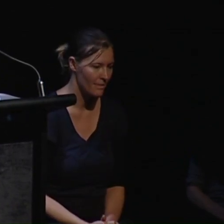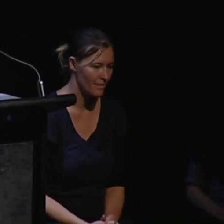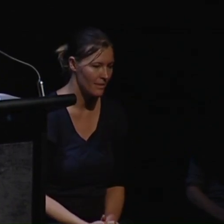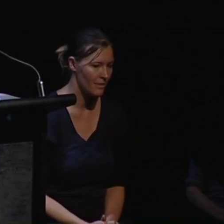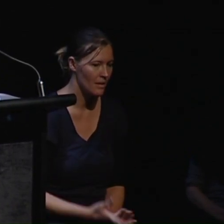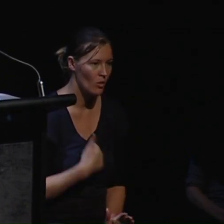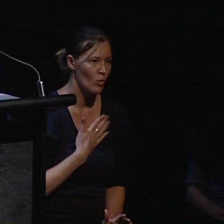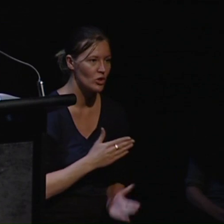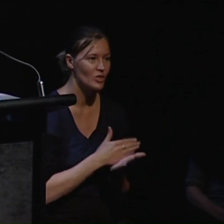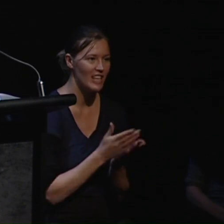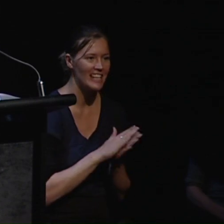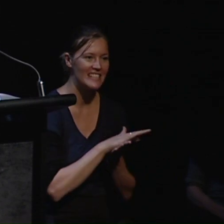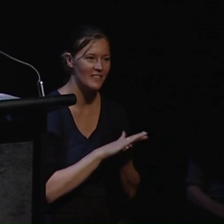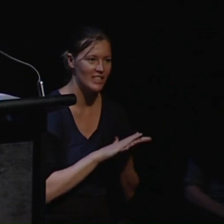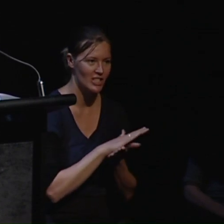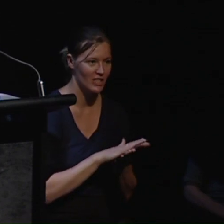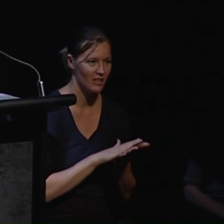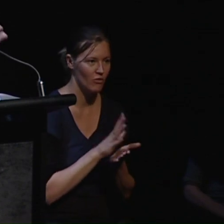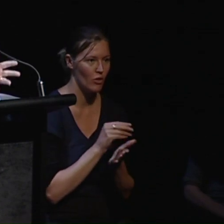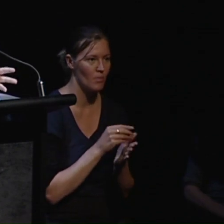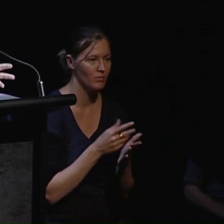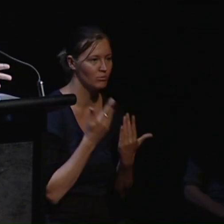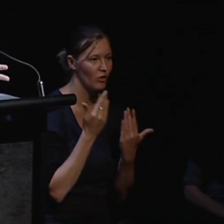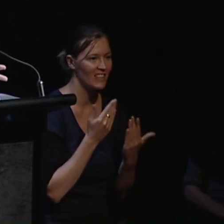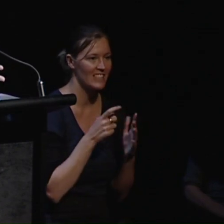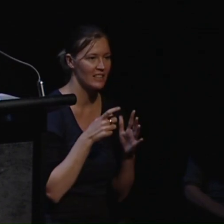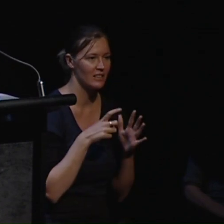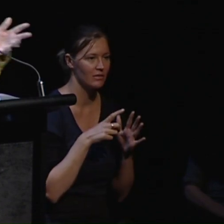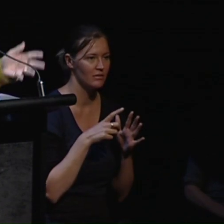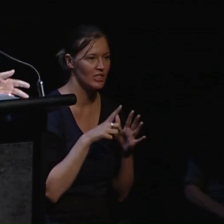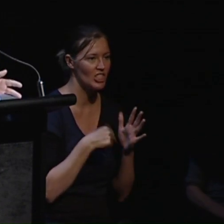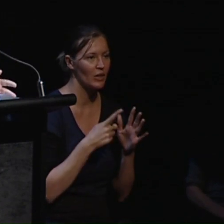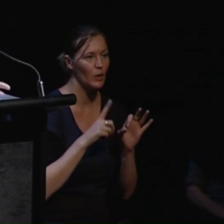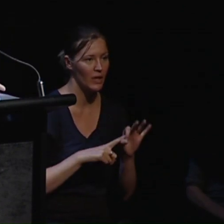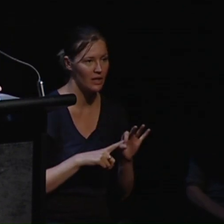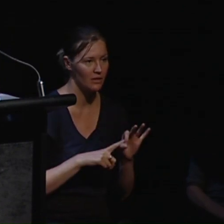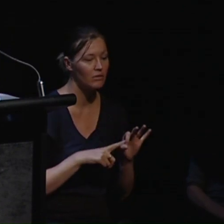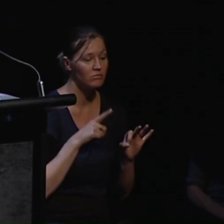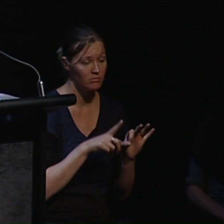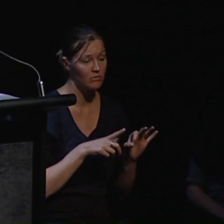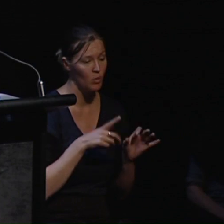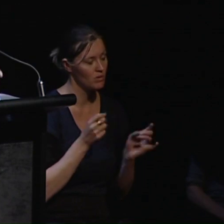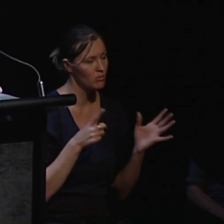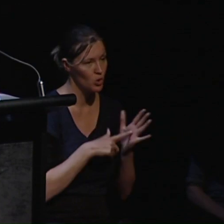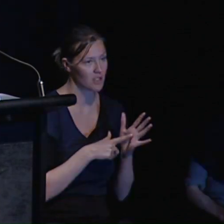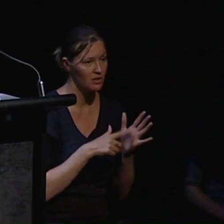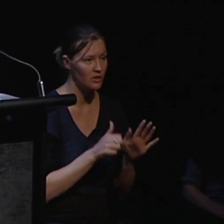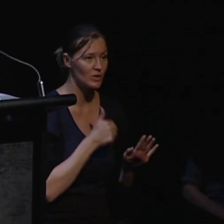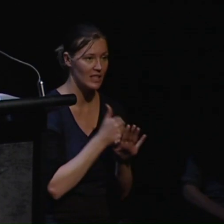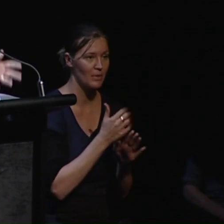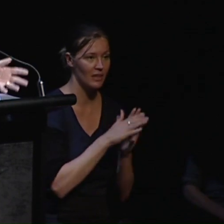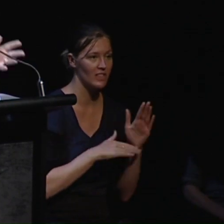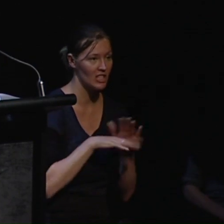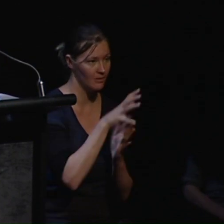definition from Professor Gerard Quinn, University of Galway, instrumental in getting the convention into text